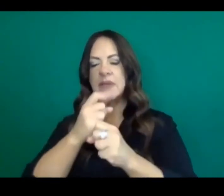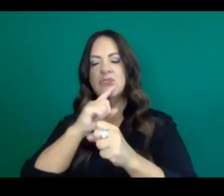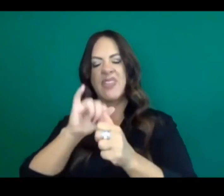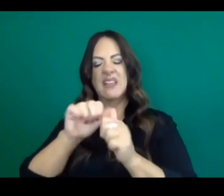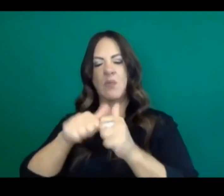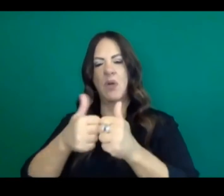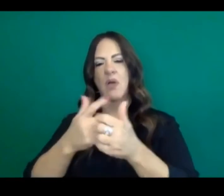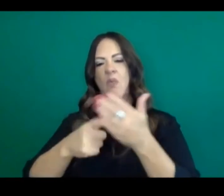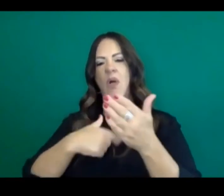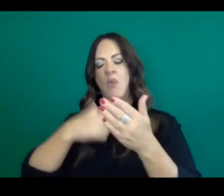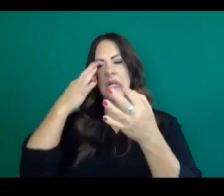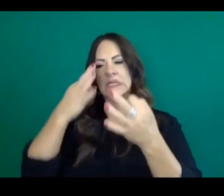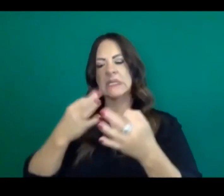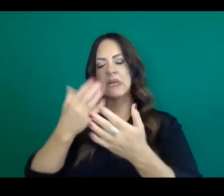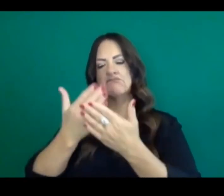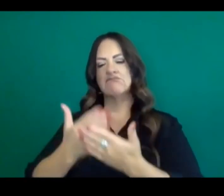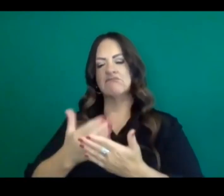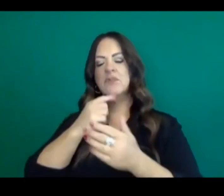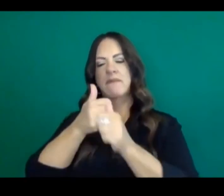Keller, the Mercury News.